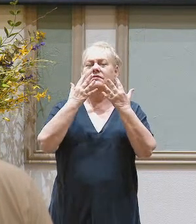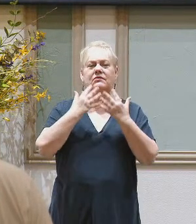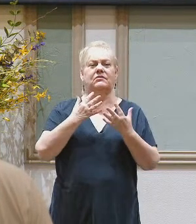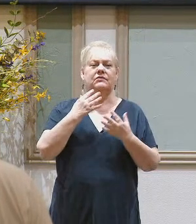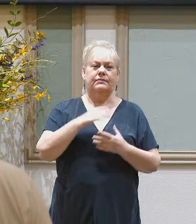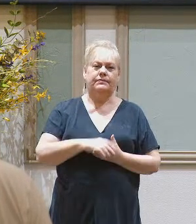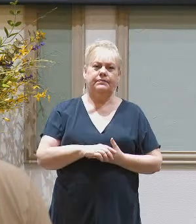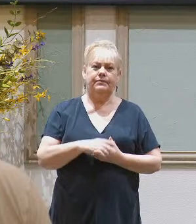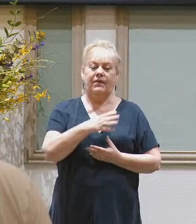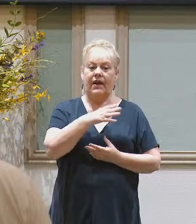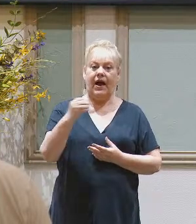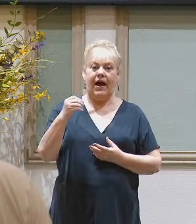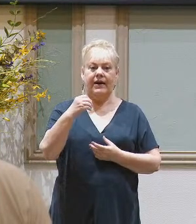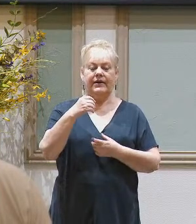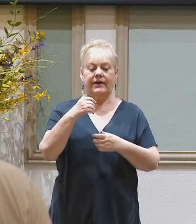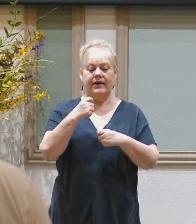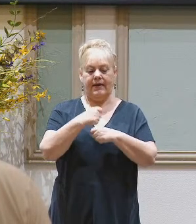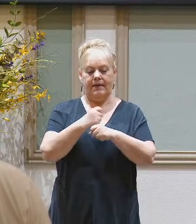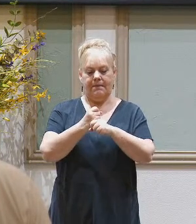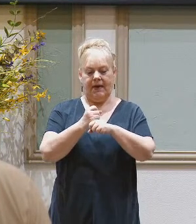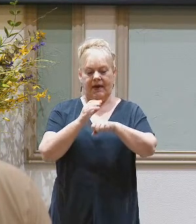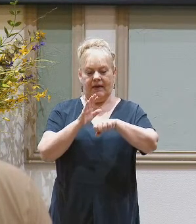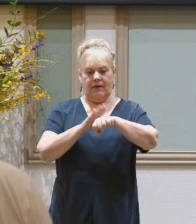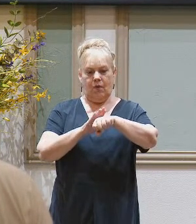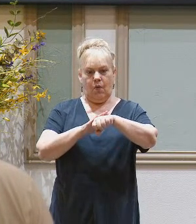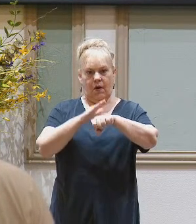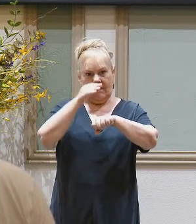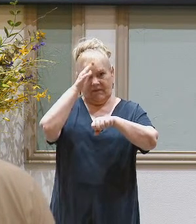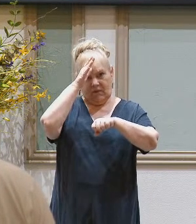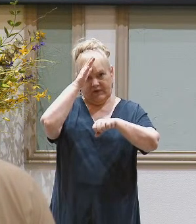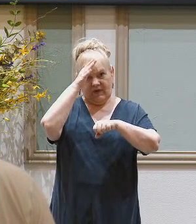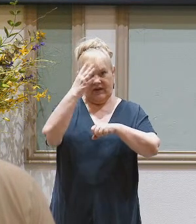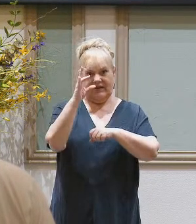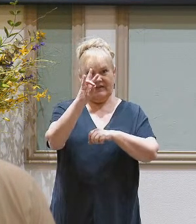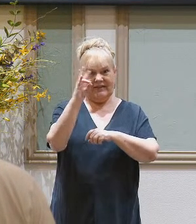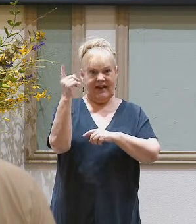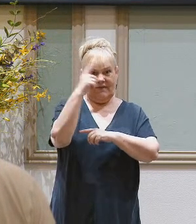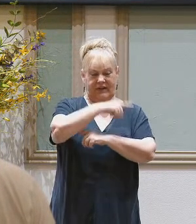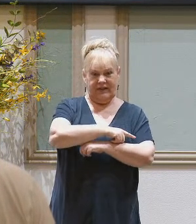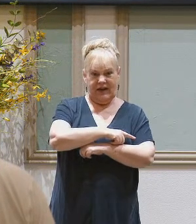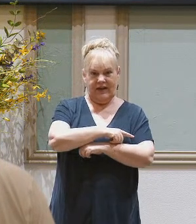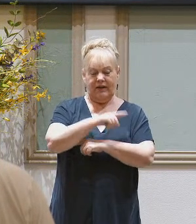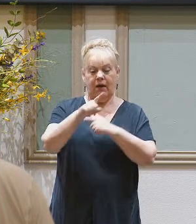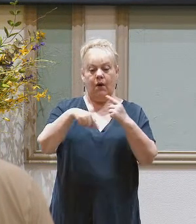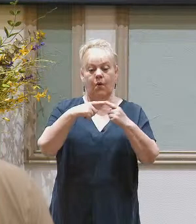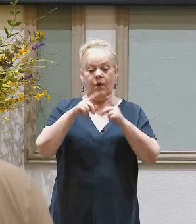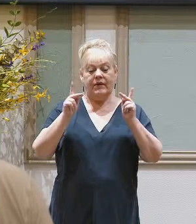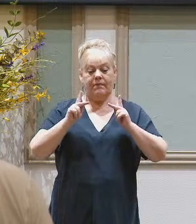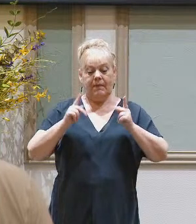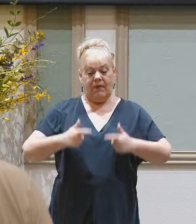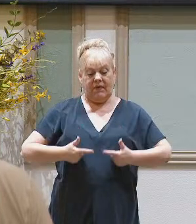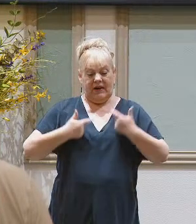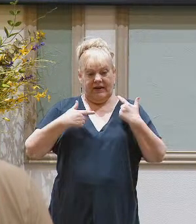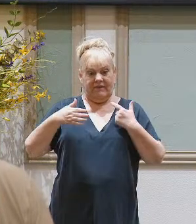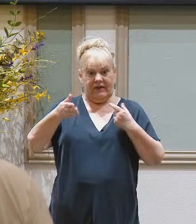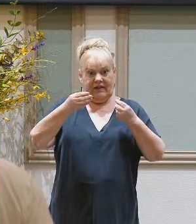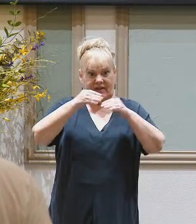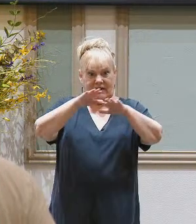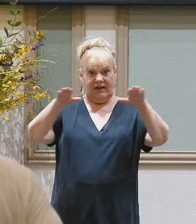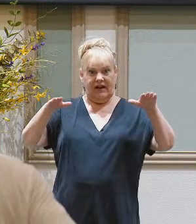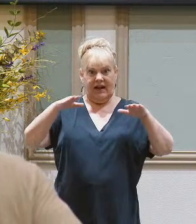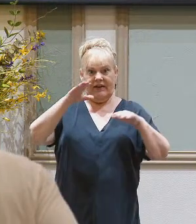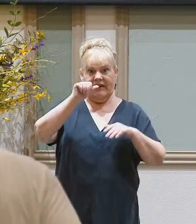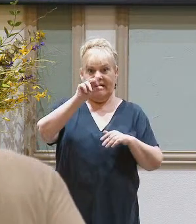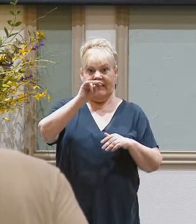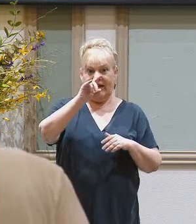And he made a mourning for his father seven days. When the inhabitants of the land, the Canaanites,